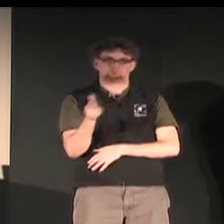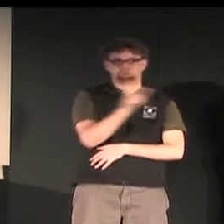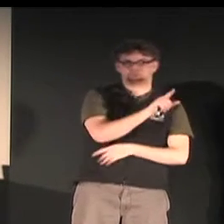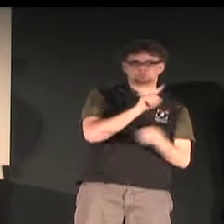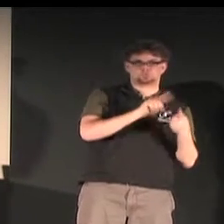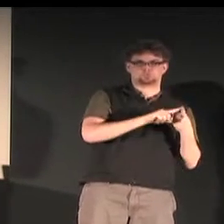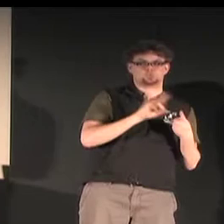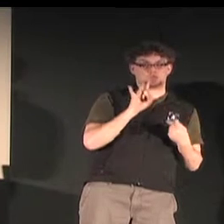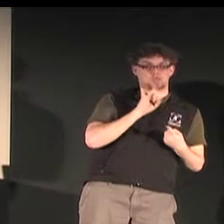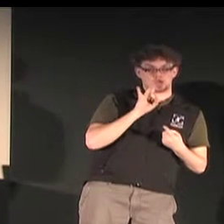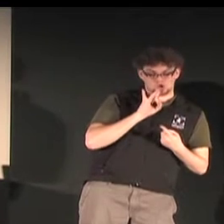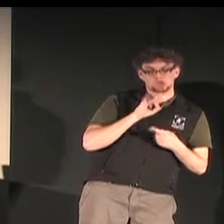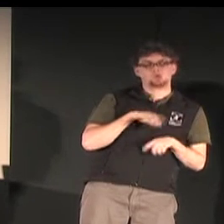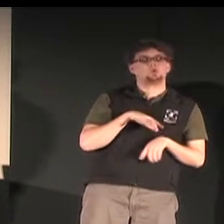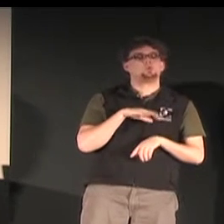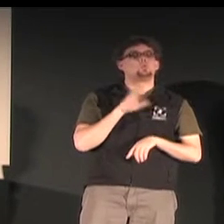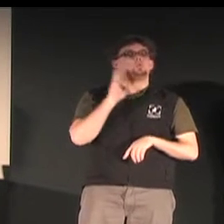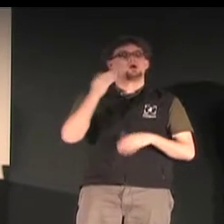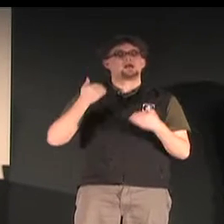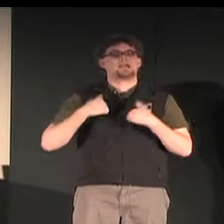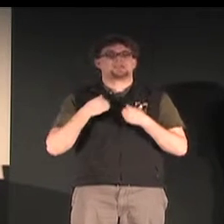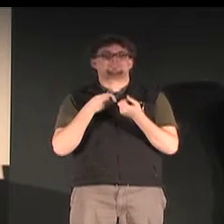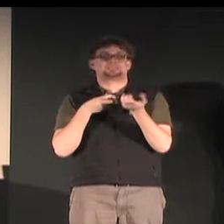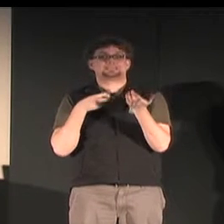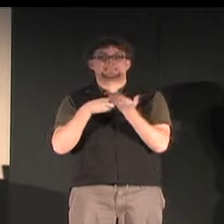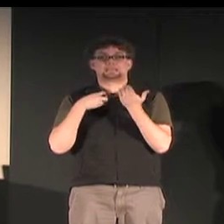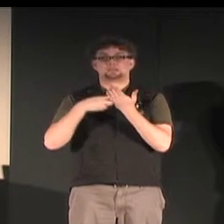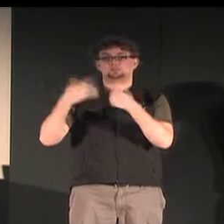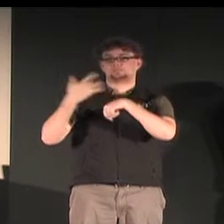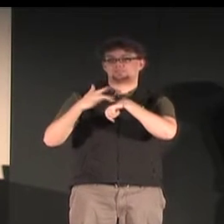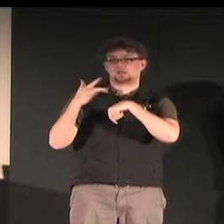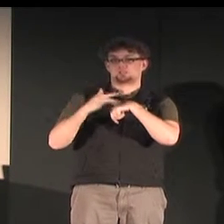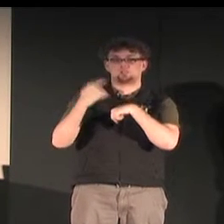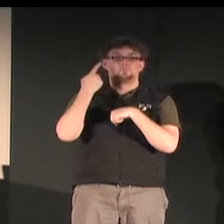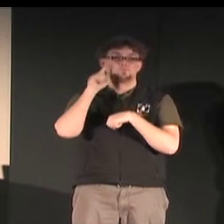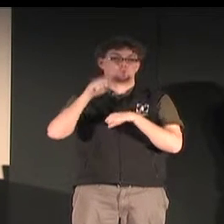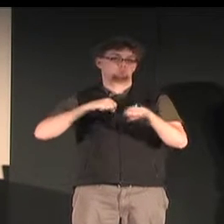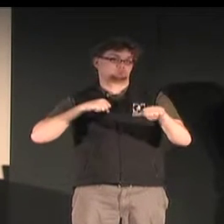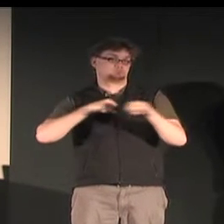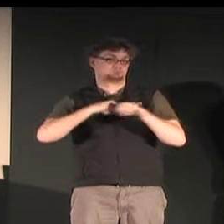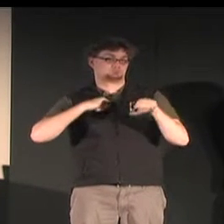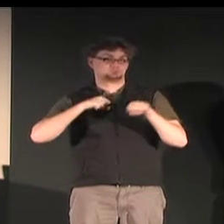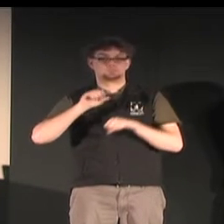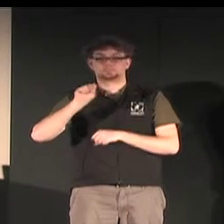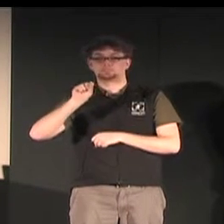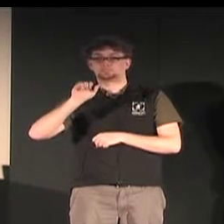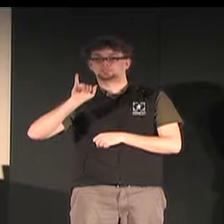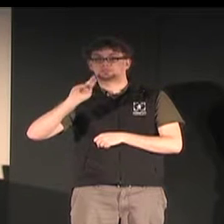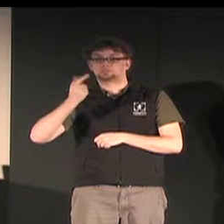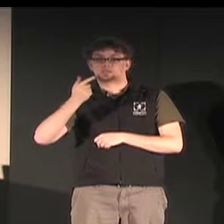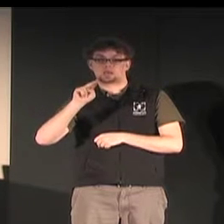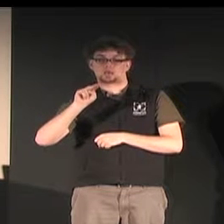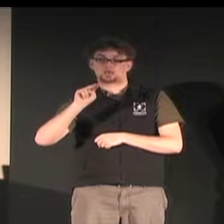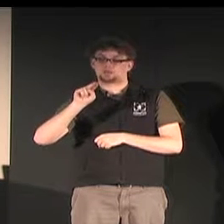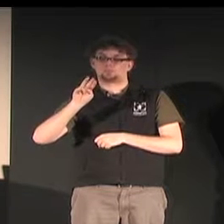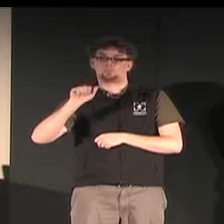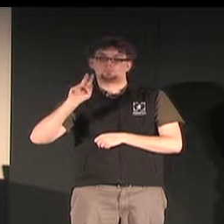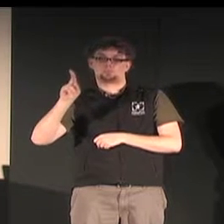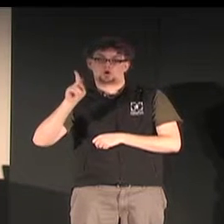lecture this evening. Before we turn it over to Carrie, we will have tickets available in the